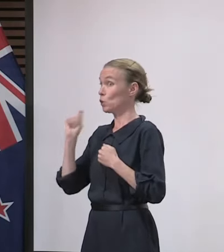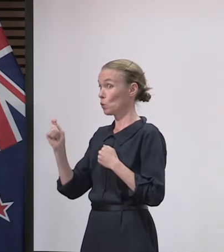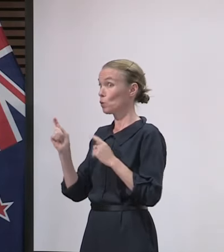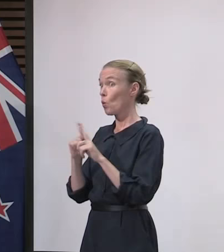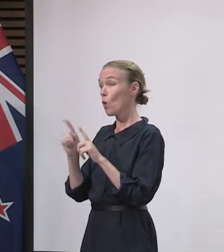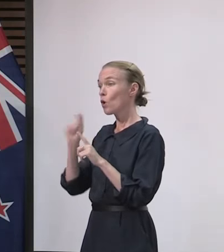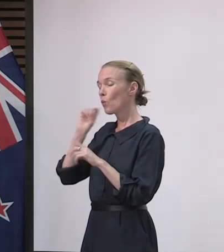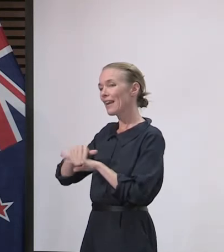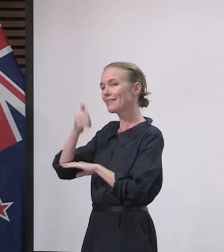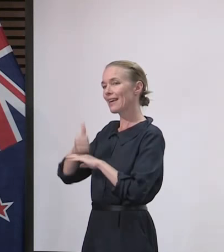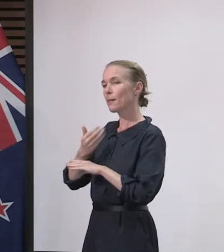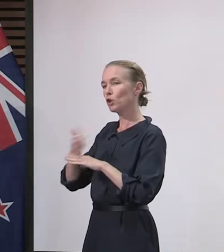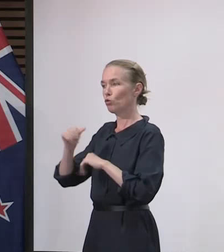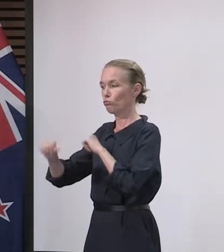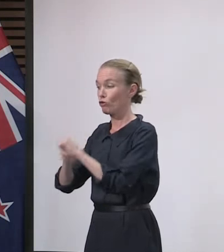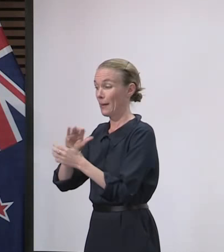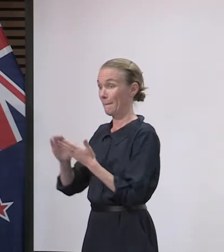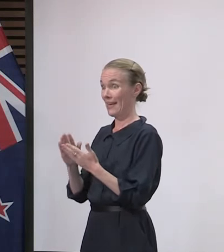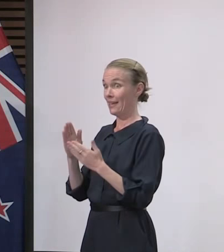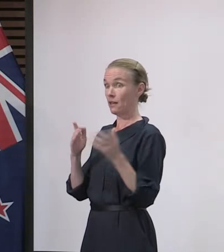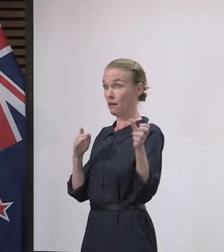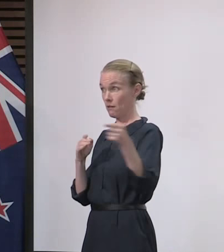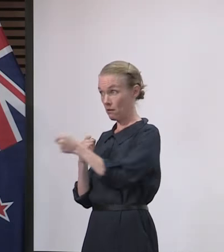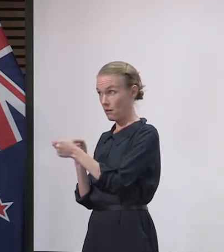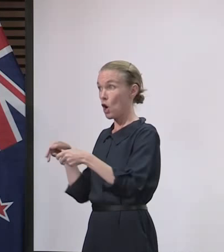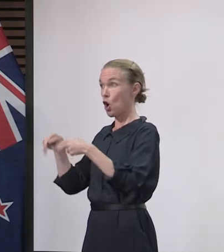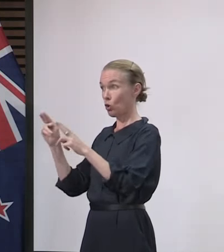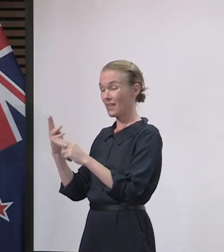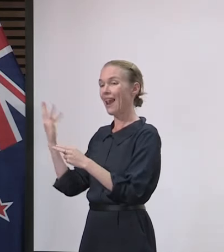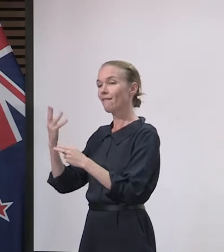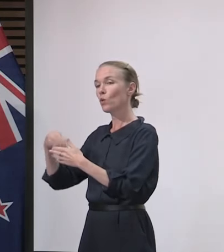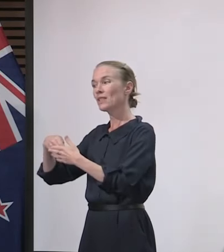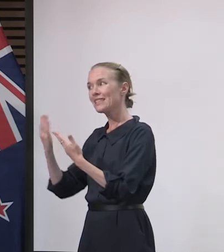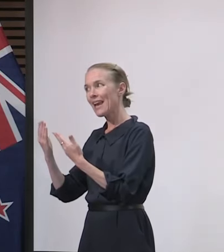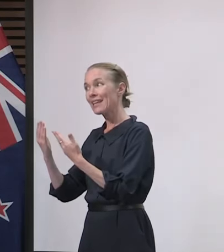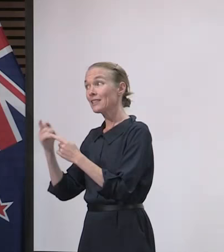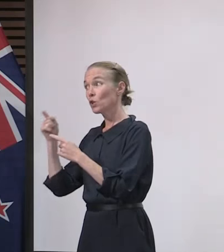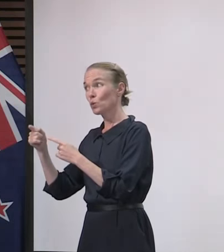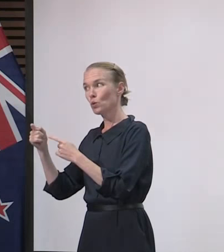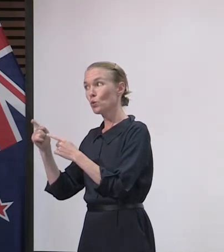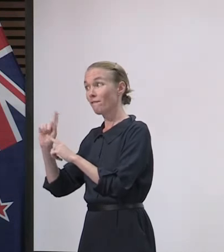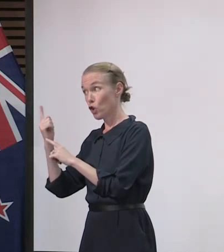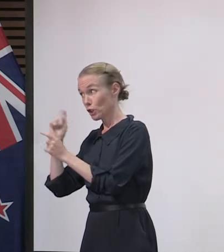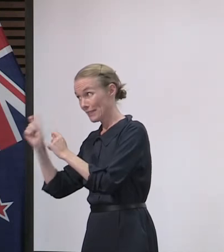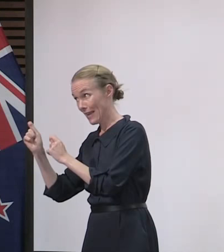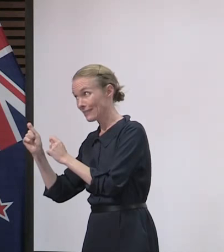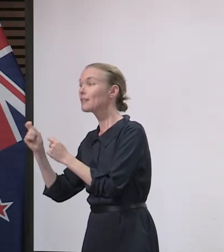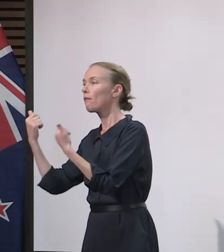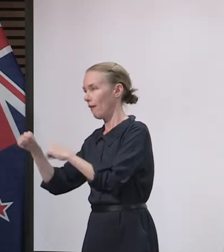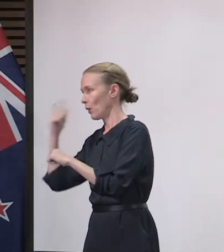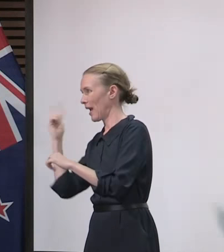or before they leave self-isolation or isolation or quarantine. What do you need to see for that to be a possibility?